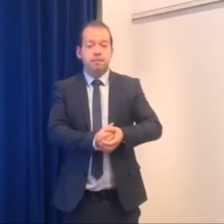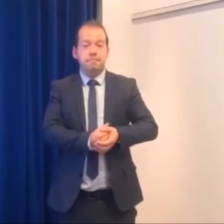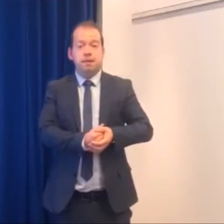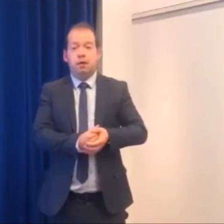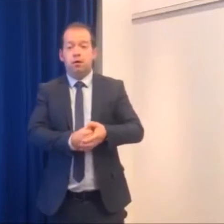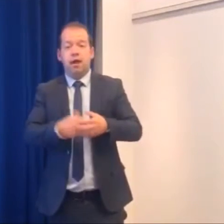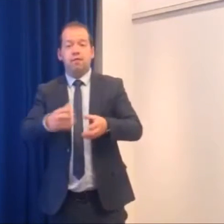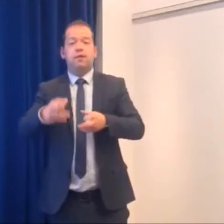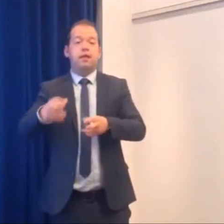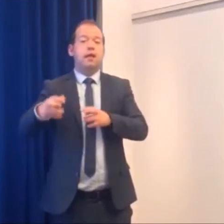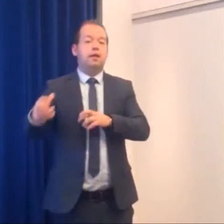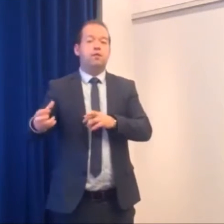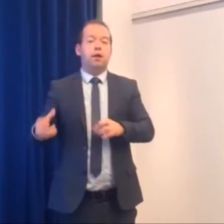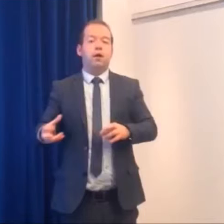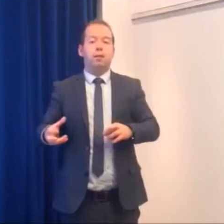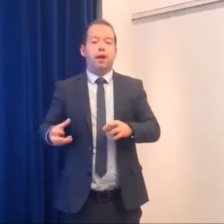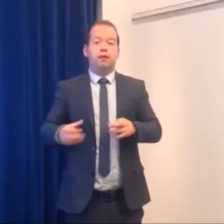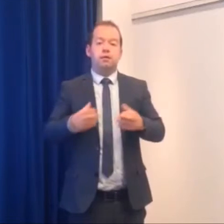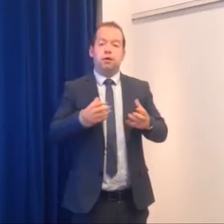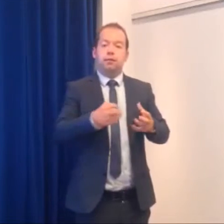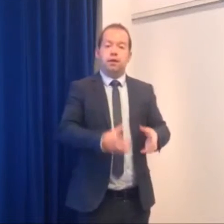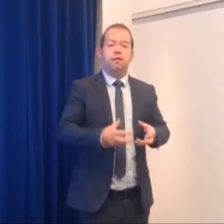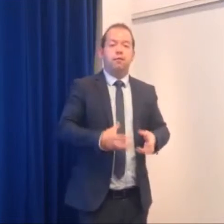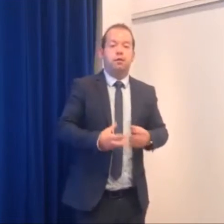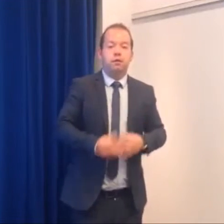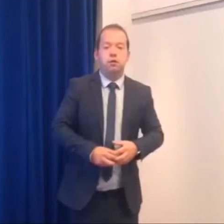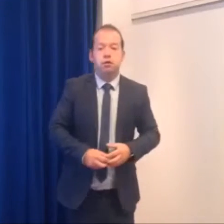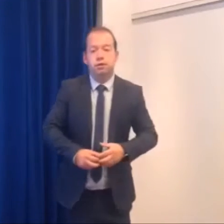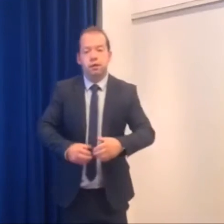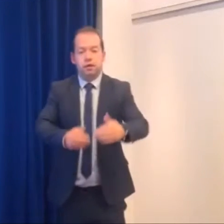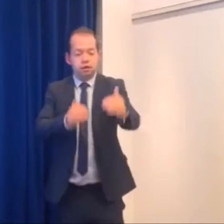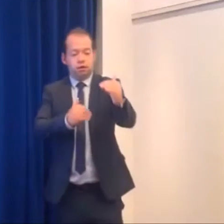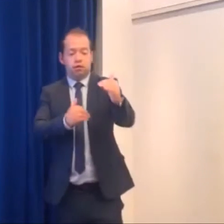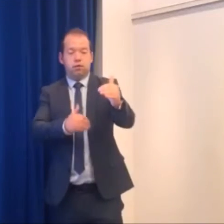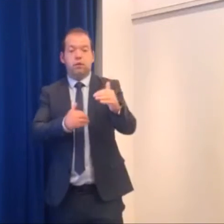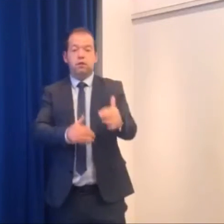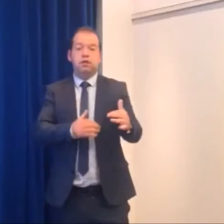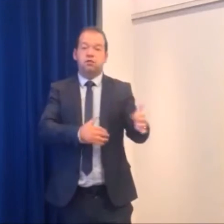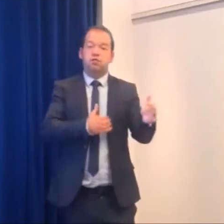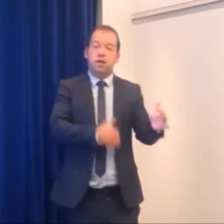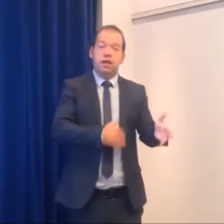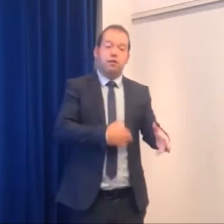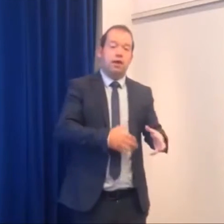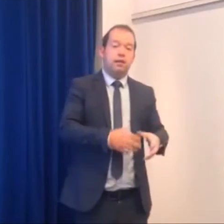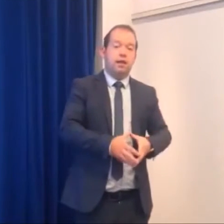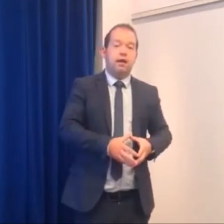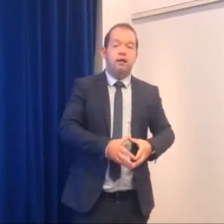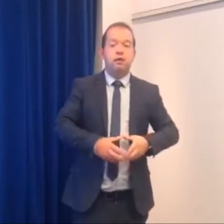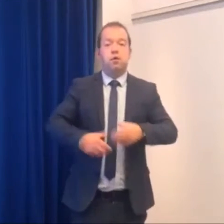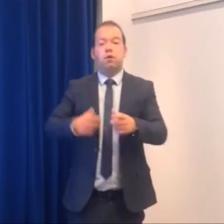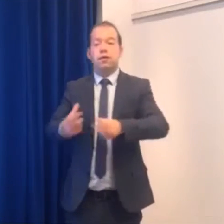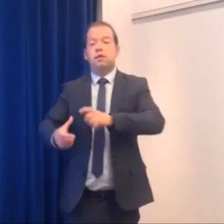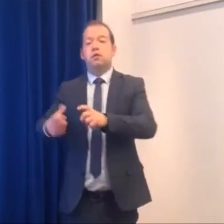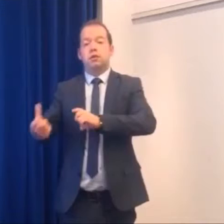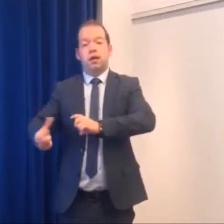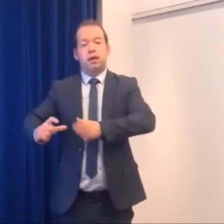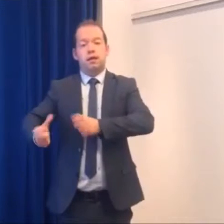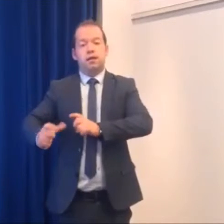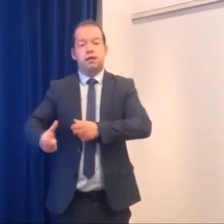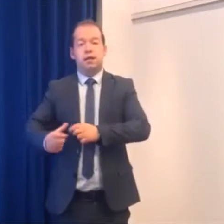you know every single evening when I come back so I'm giving them the solution like look you did this really well today all we need to do is kind of this